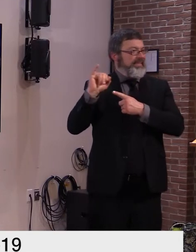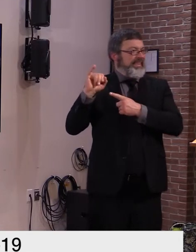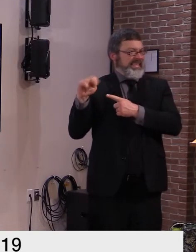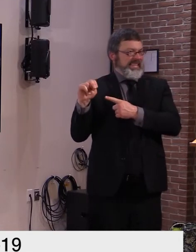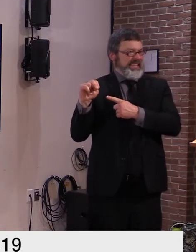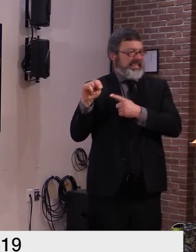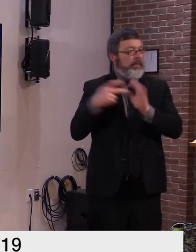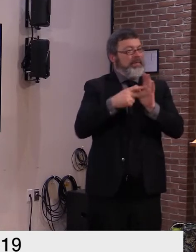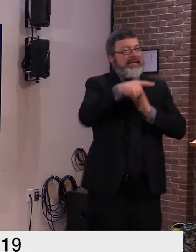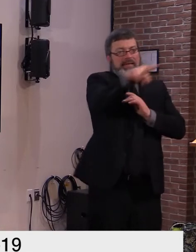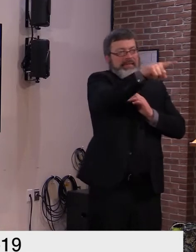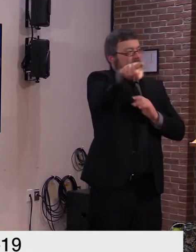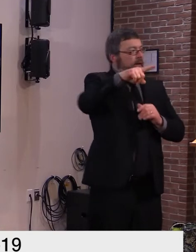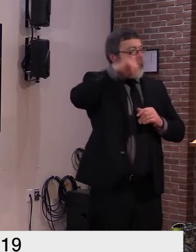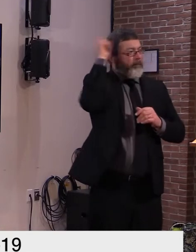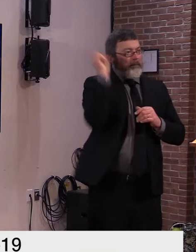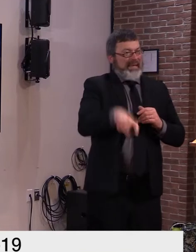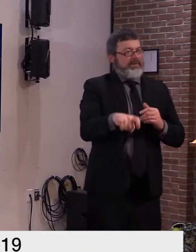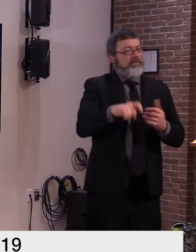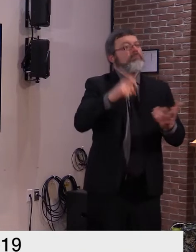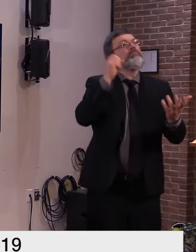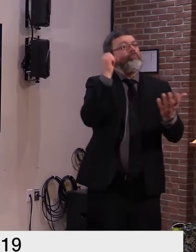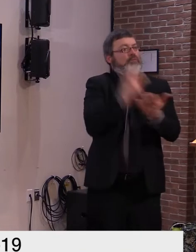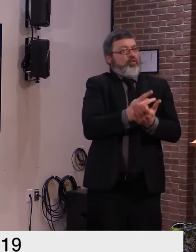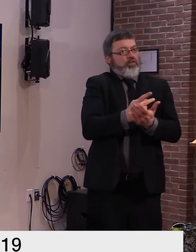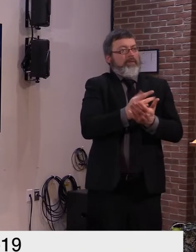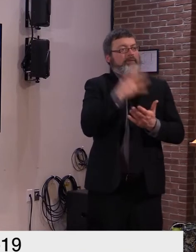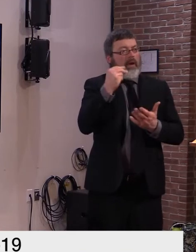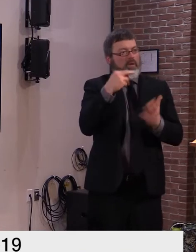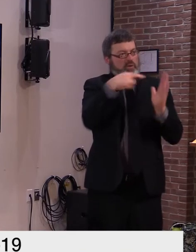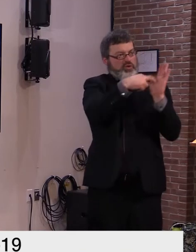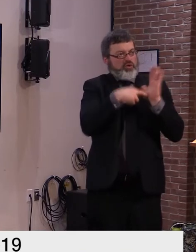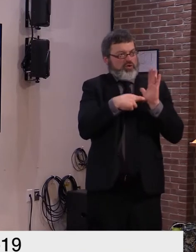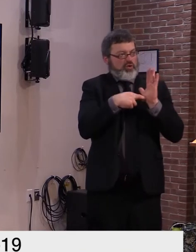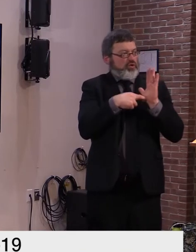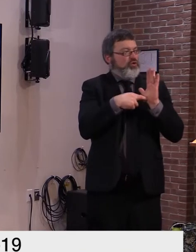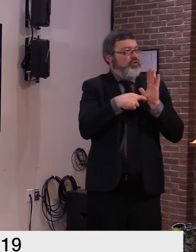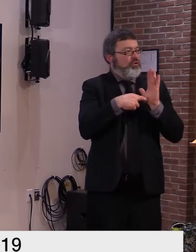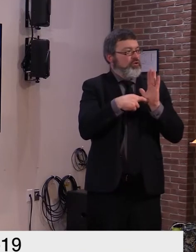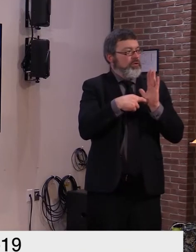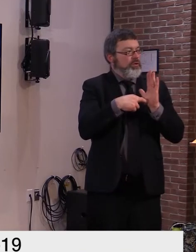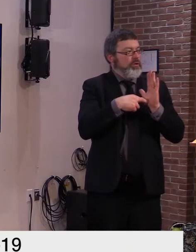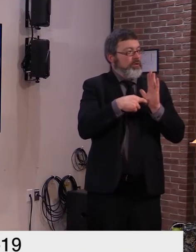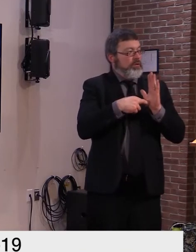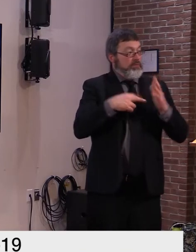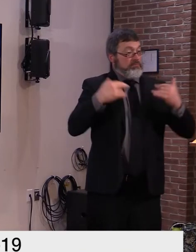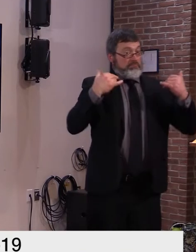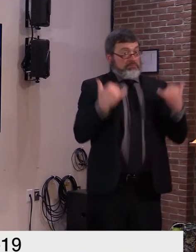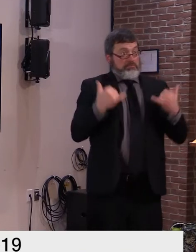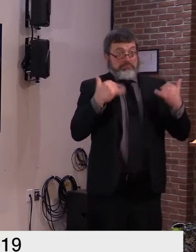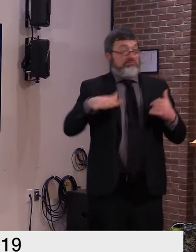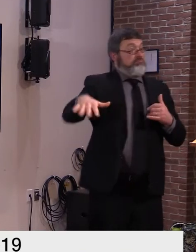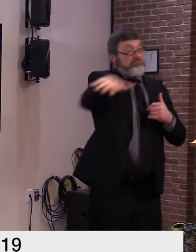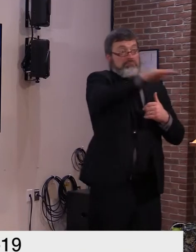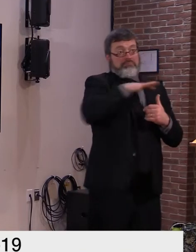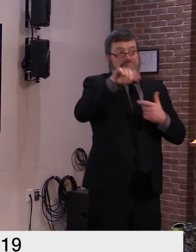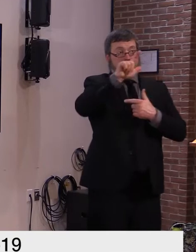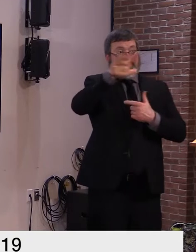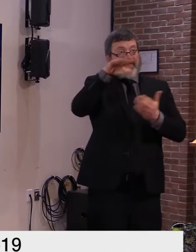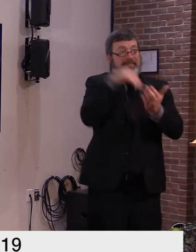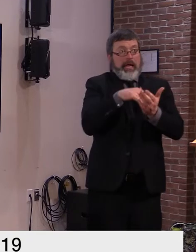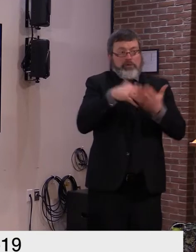for a free account once there you can choose which alerts you receive and coveted information is under the health alerts tab